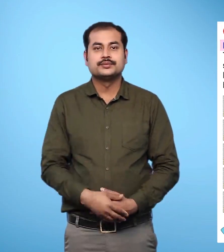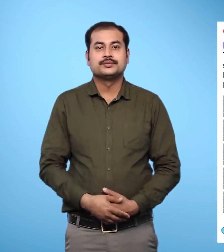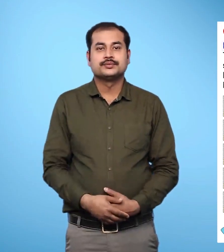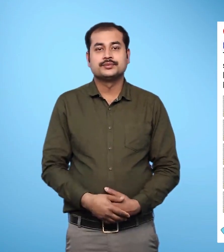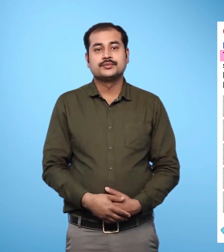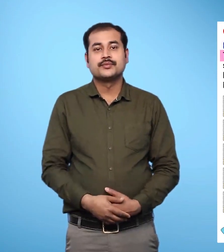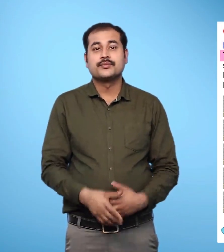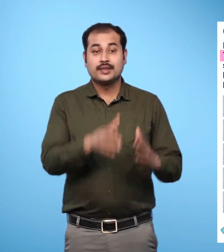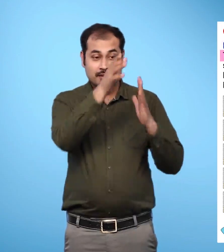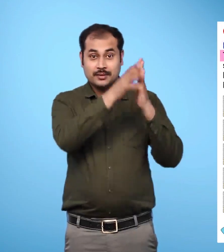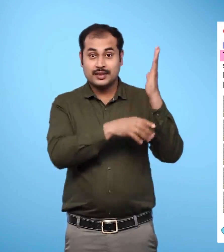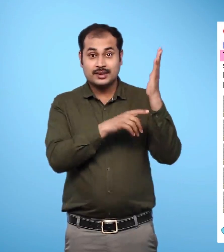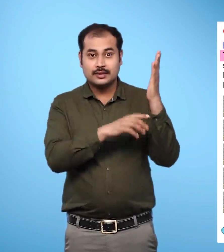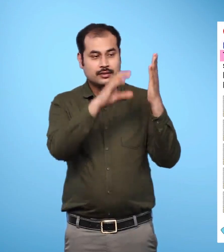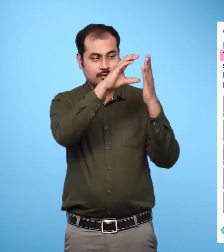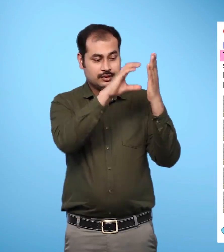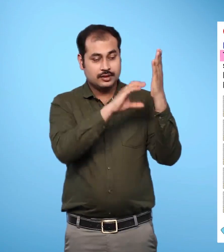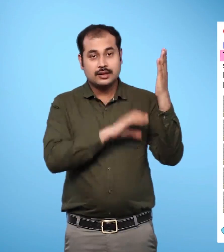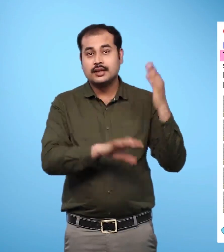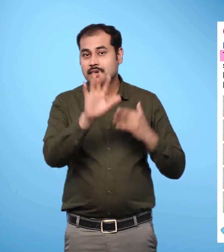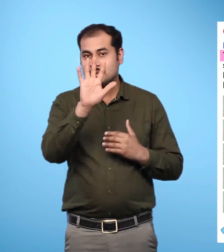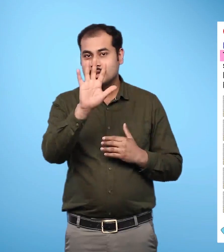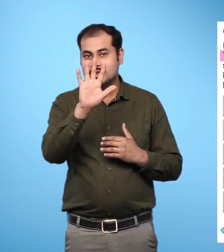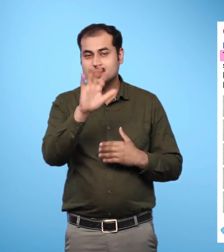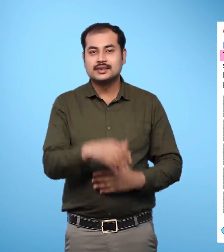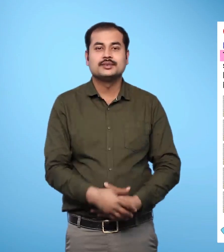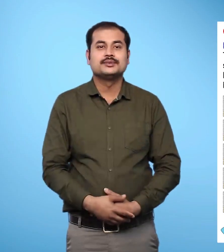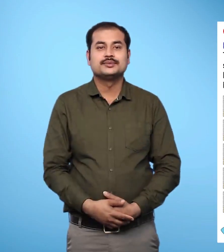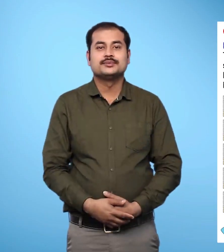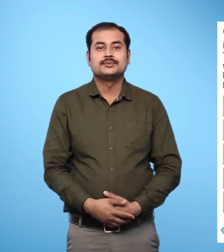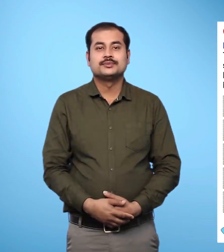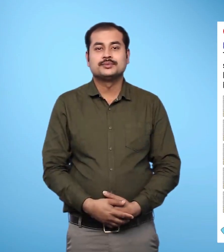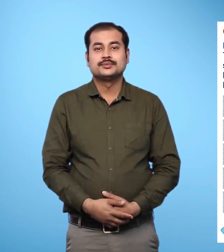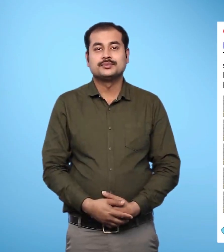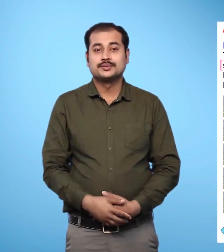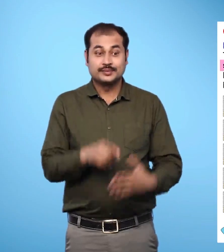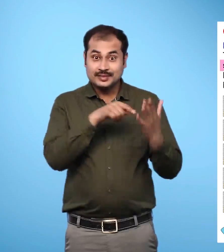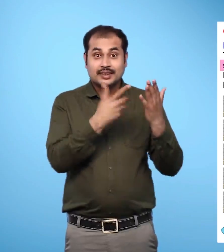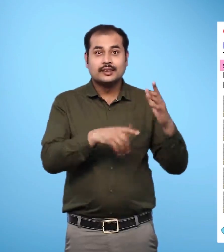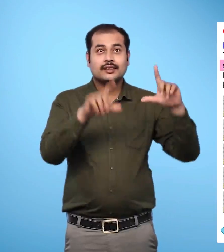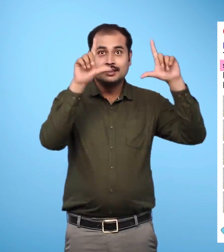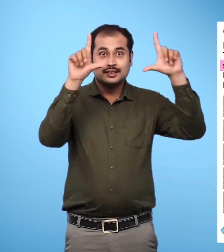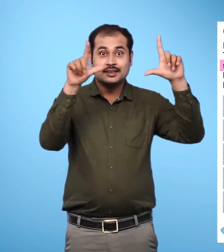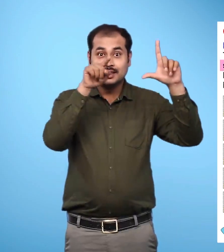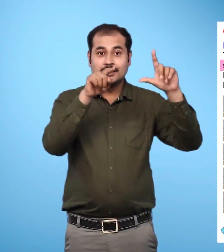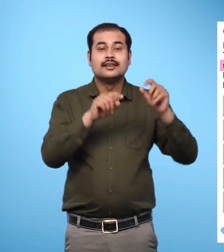This page is divided into five parts. Each part shows a bundle of